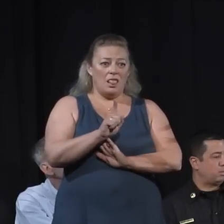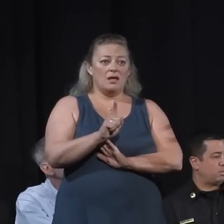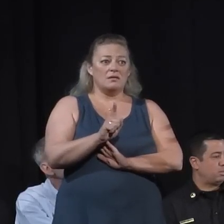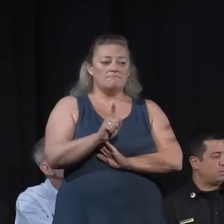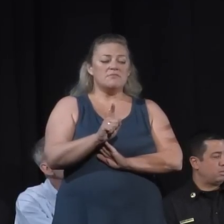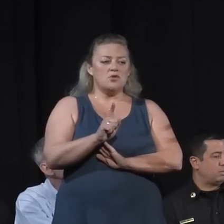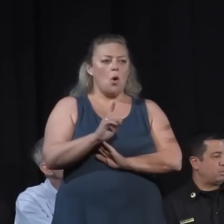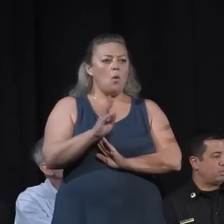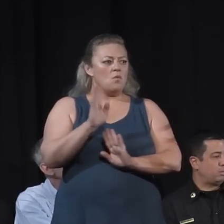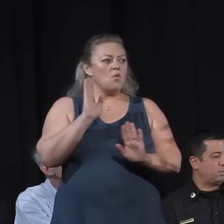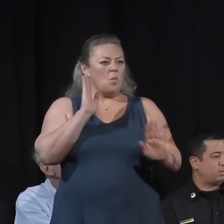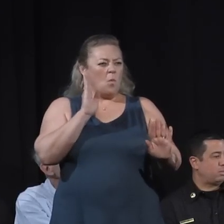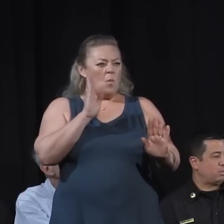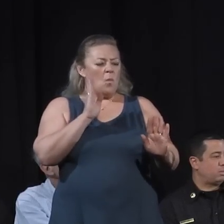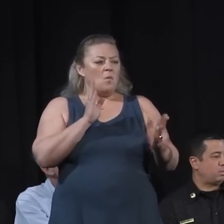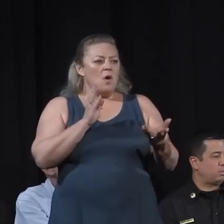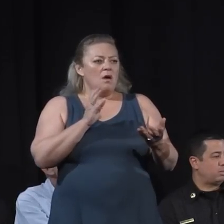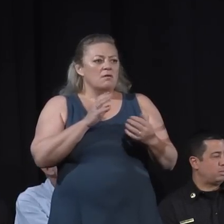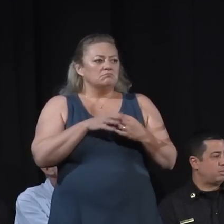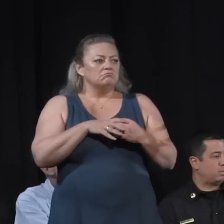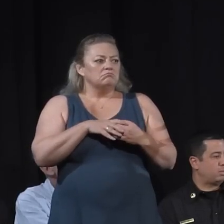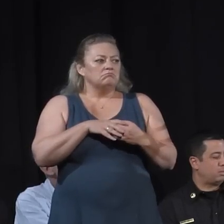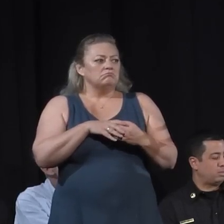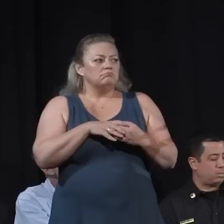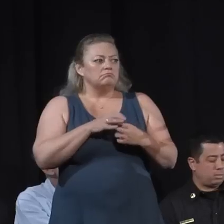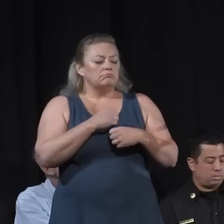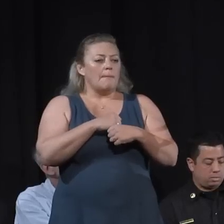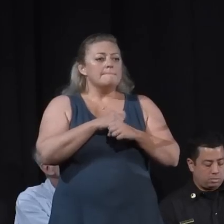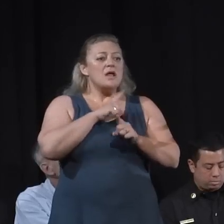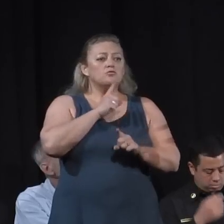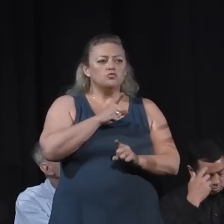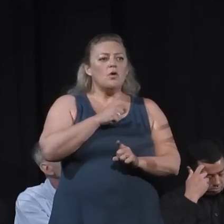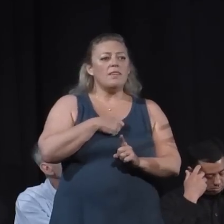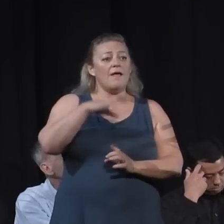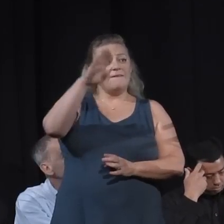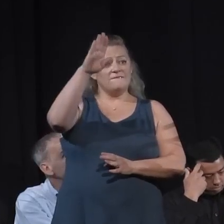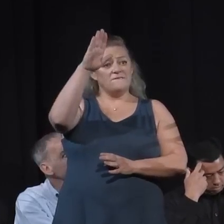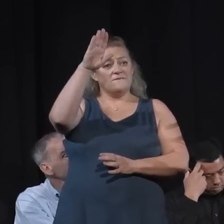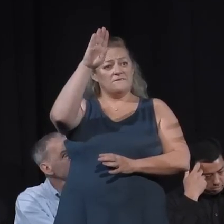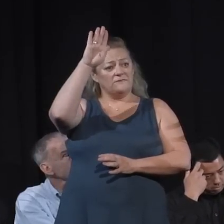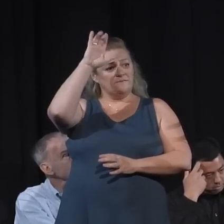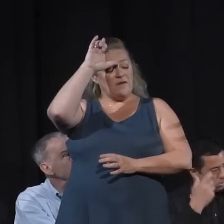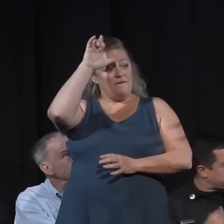firefighters in order for them to, you know, properly manage this fire.